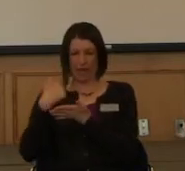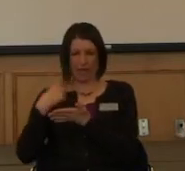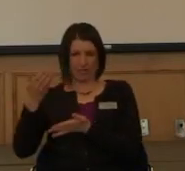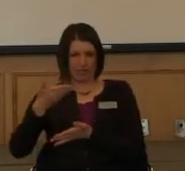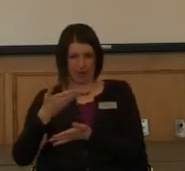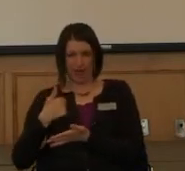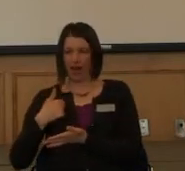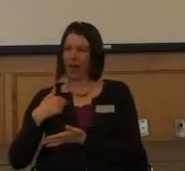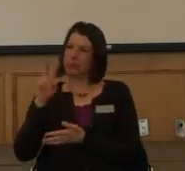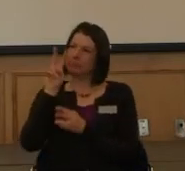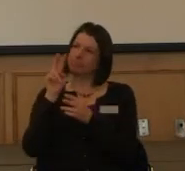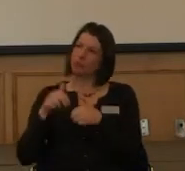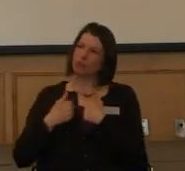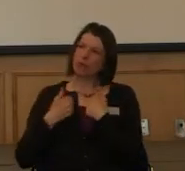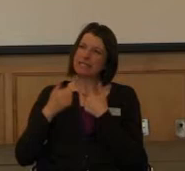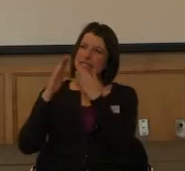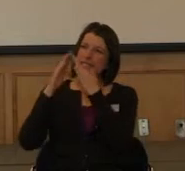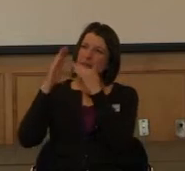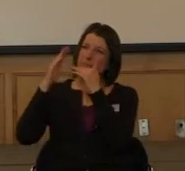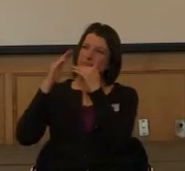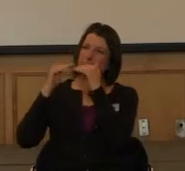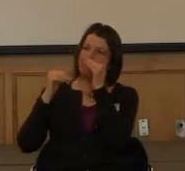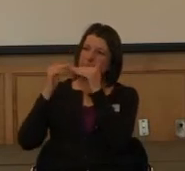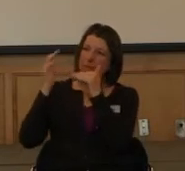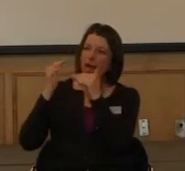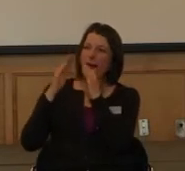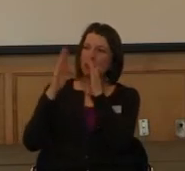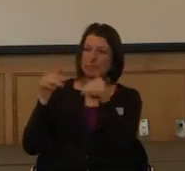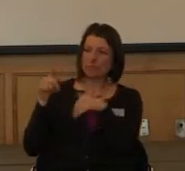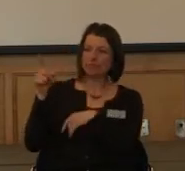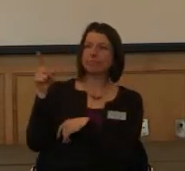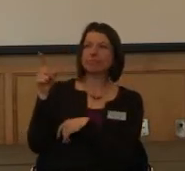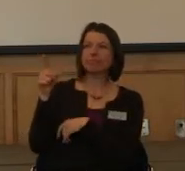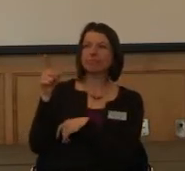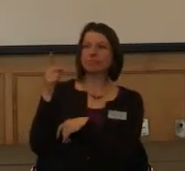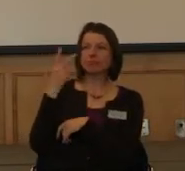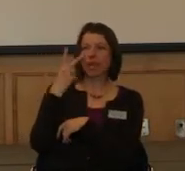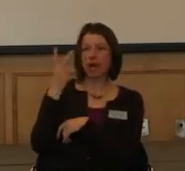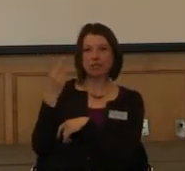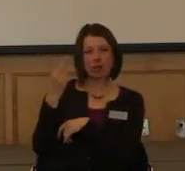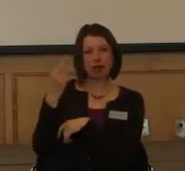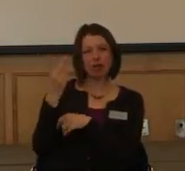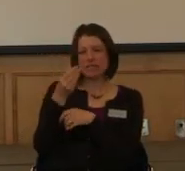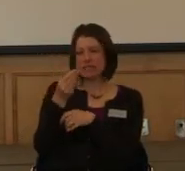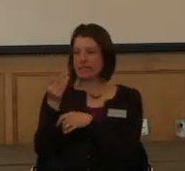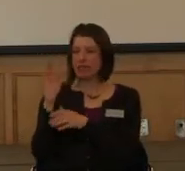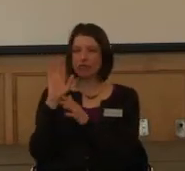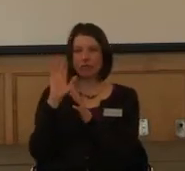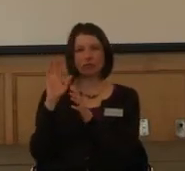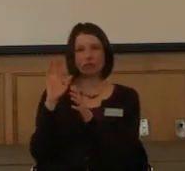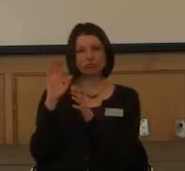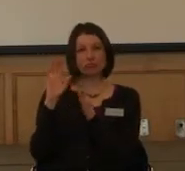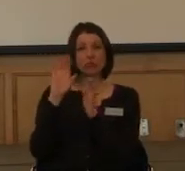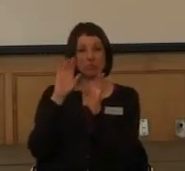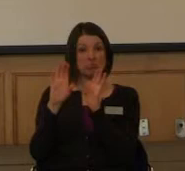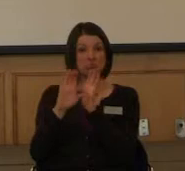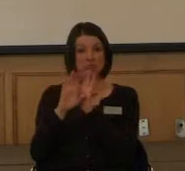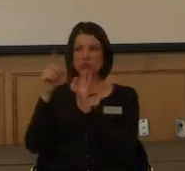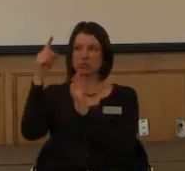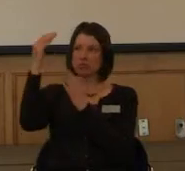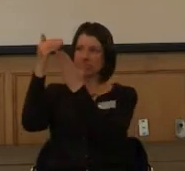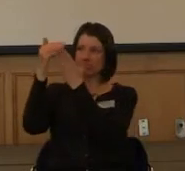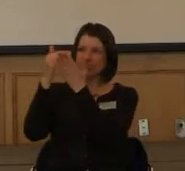the residence apartments that they actually had several that were listed as wheelchair accessible.